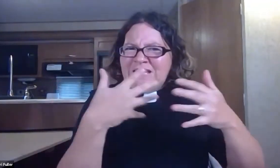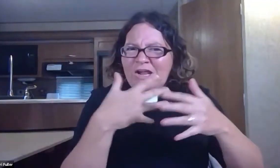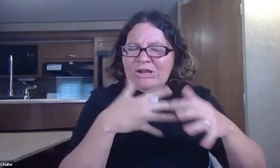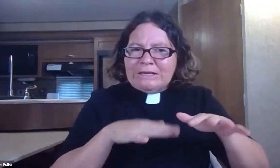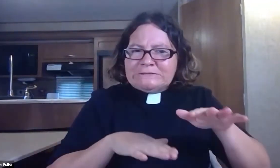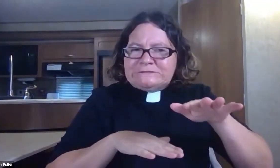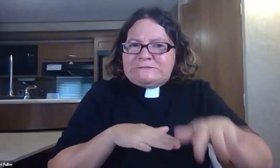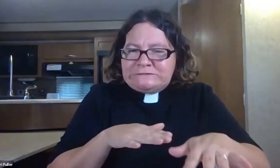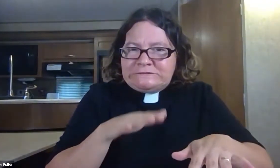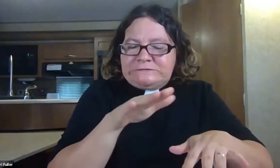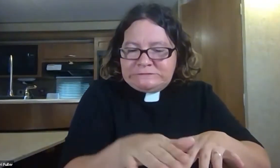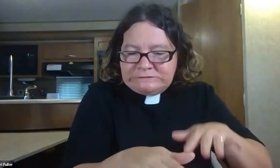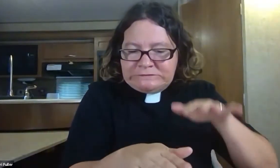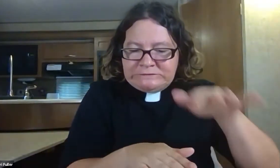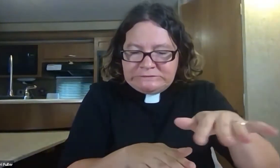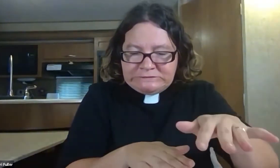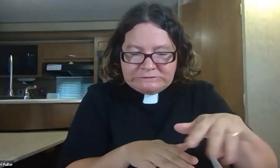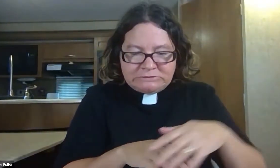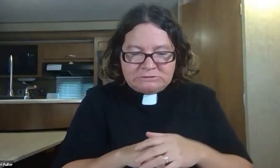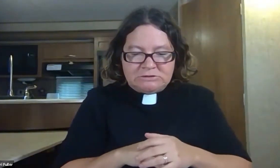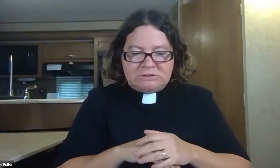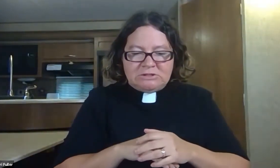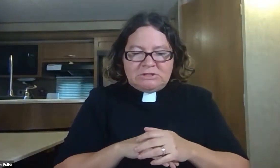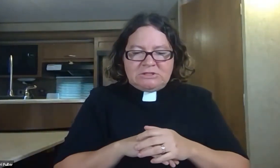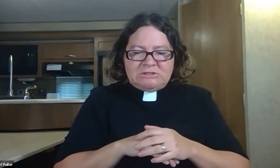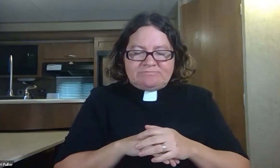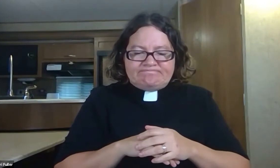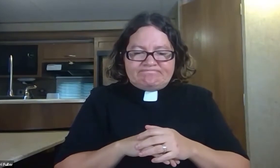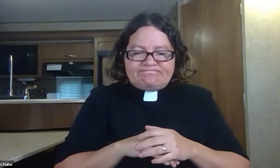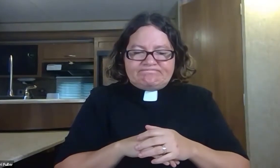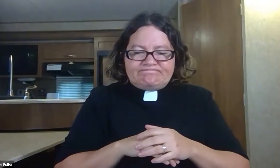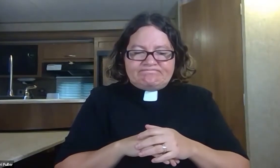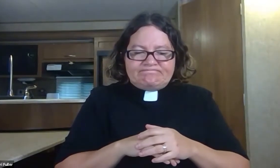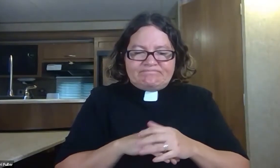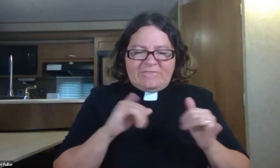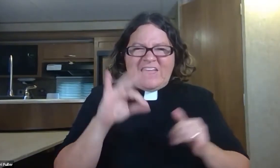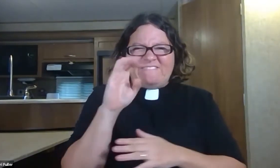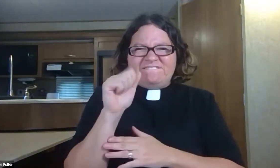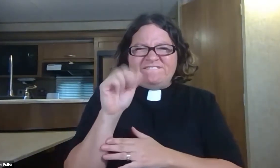we don't know what's going to happen anytime we encounter the unknown. It can feel scary.